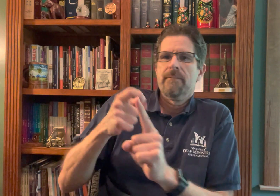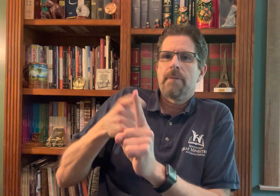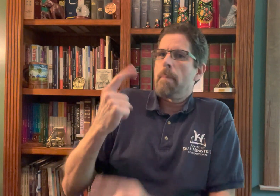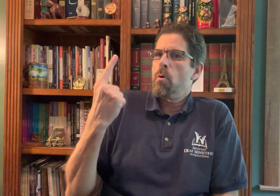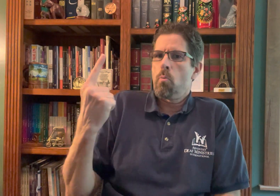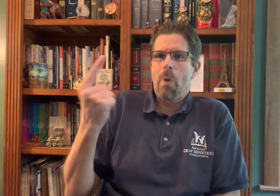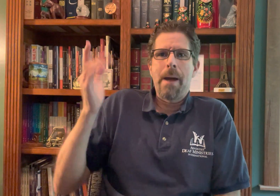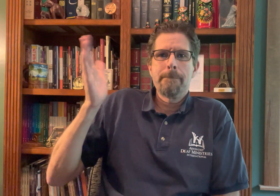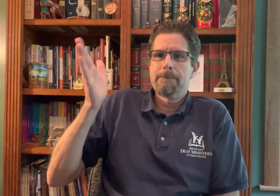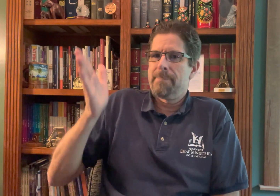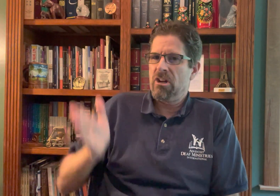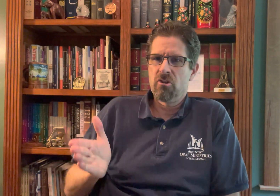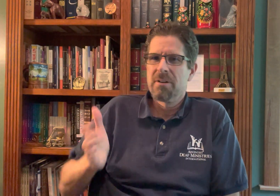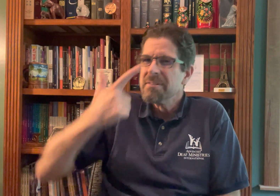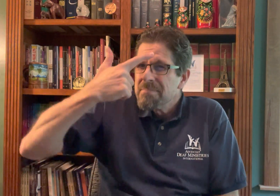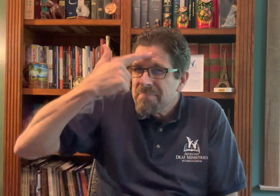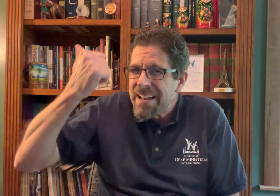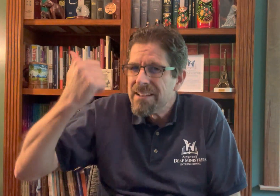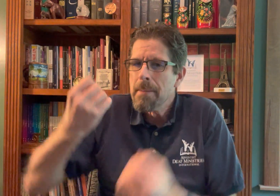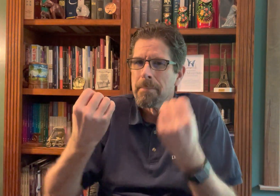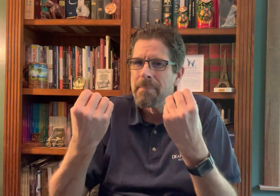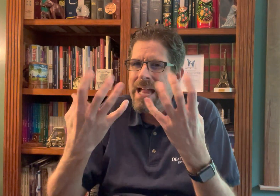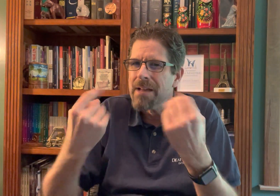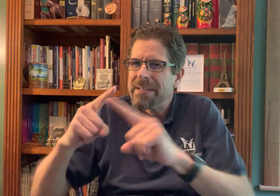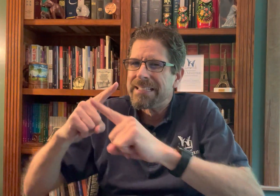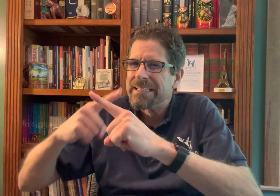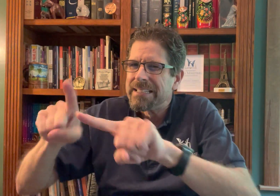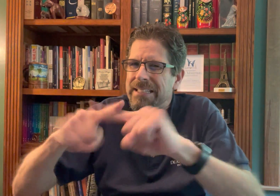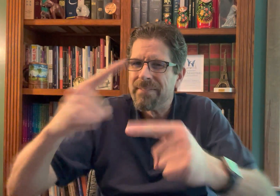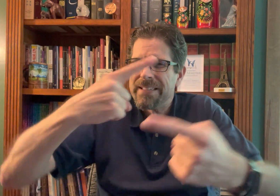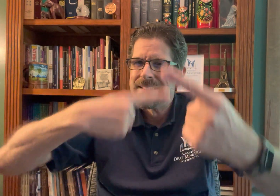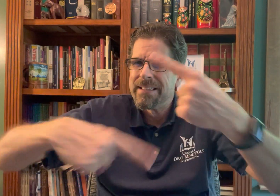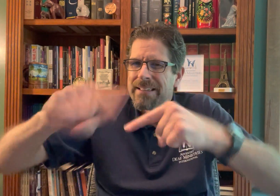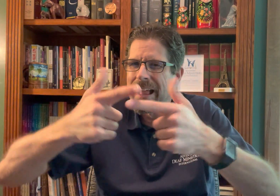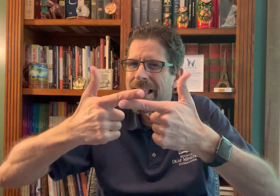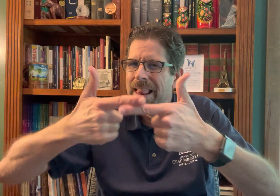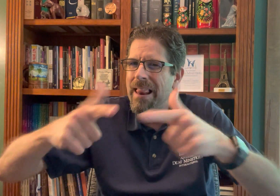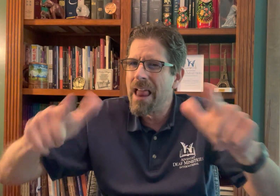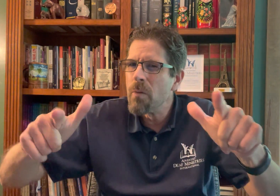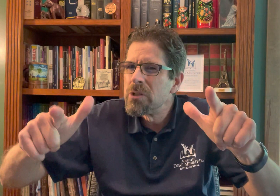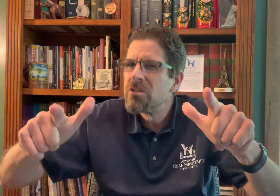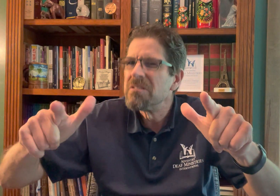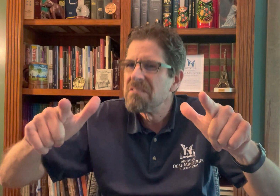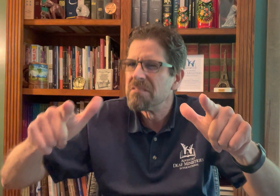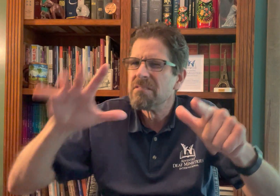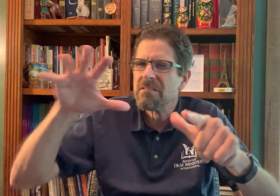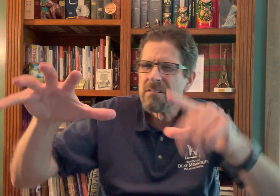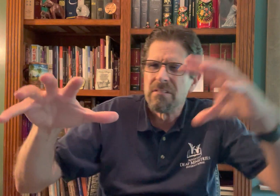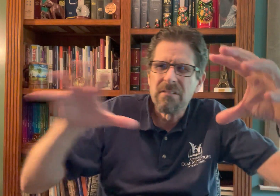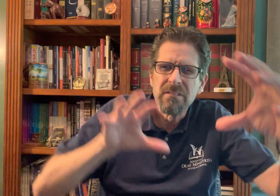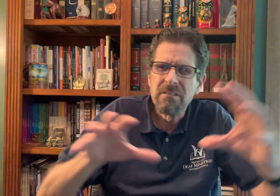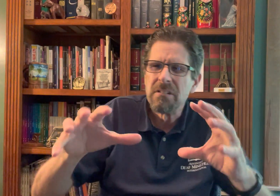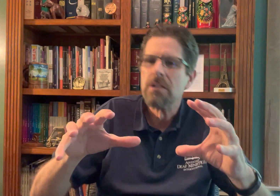but it wouldn't be just from one speaker because it involves many different sign languages.